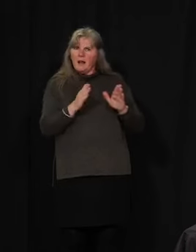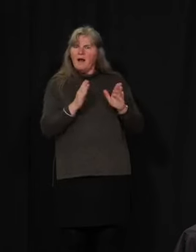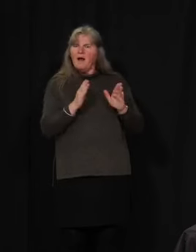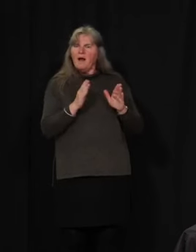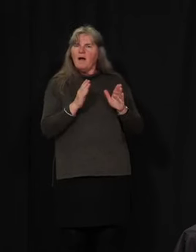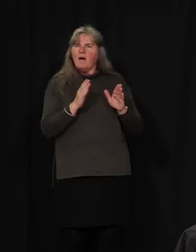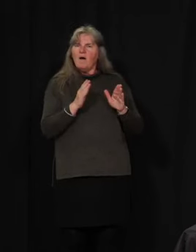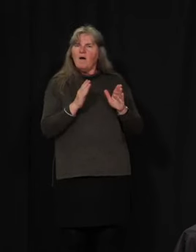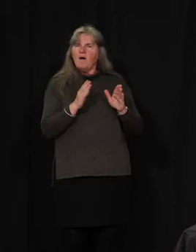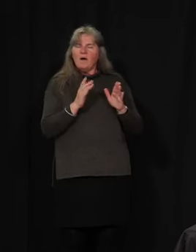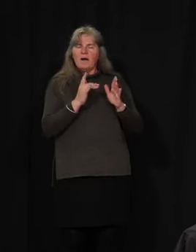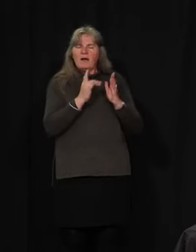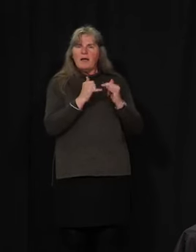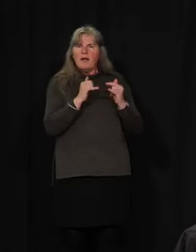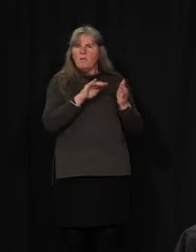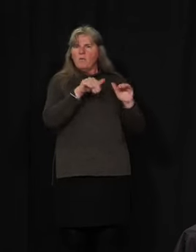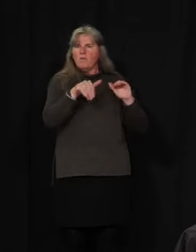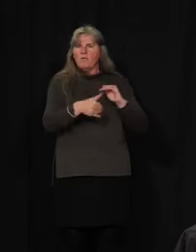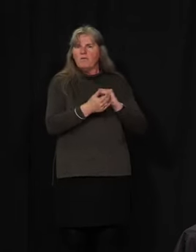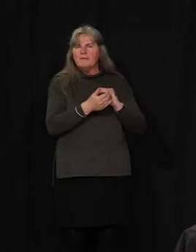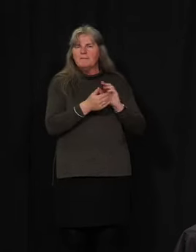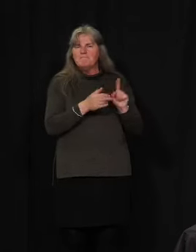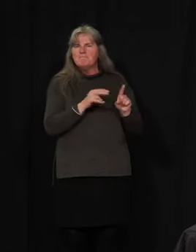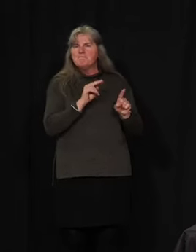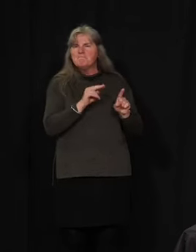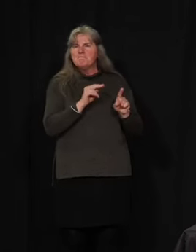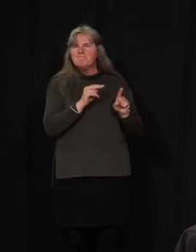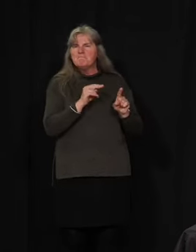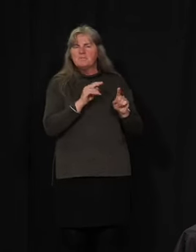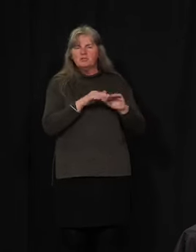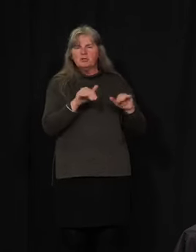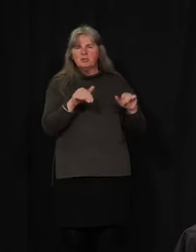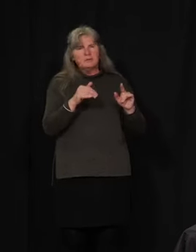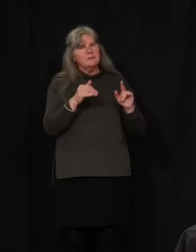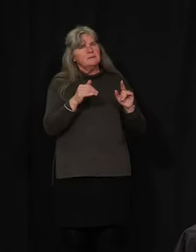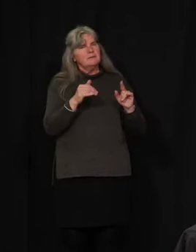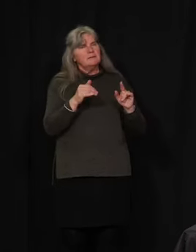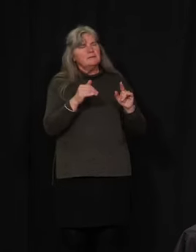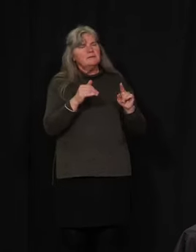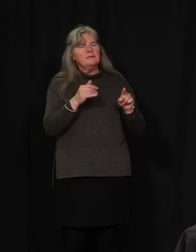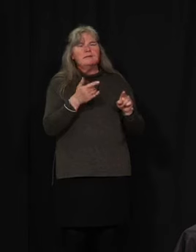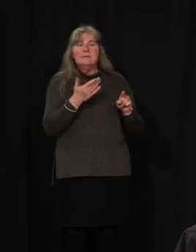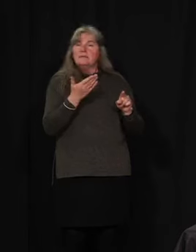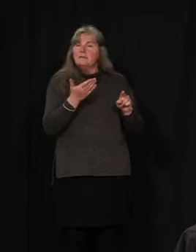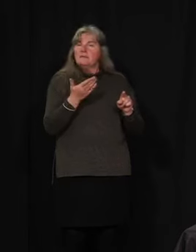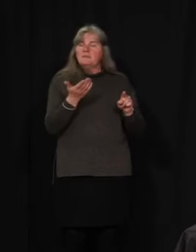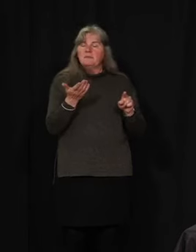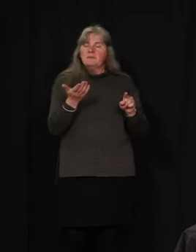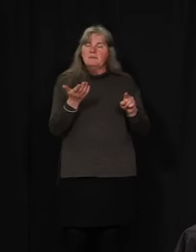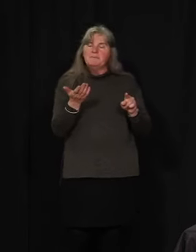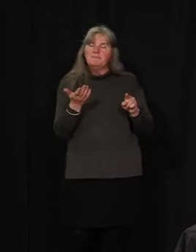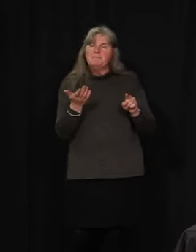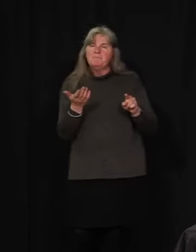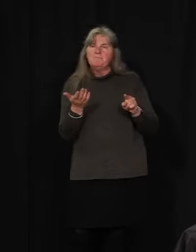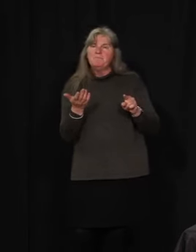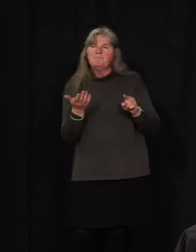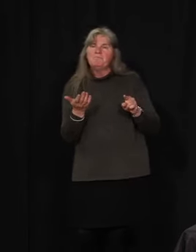or endorse overnight camps. And again, it might depend on